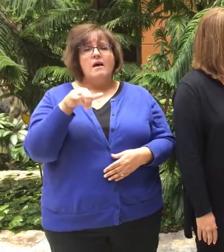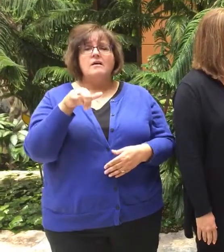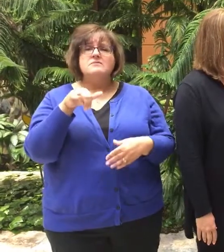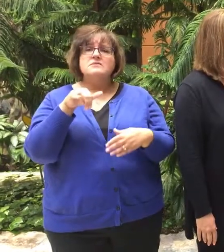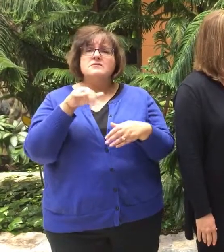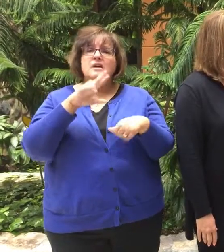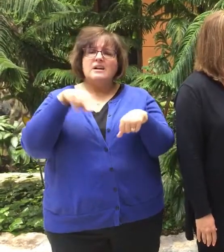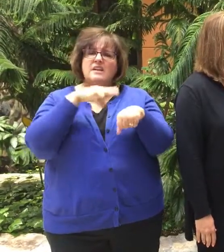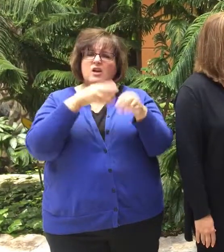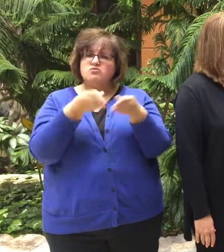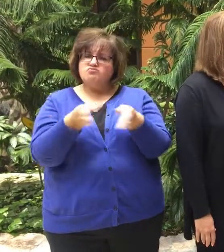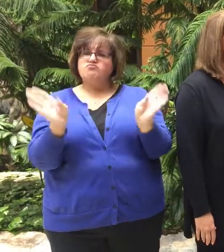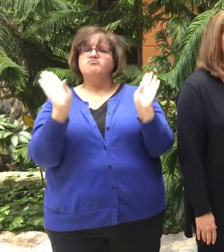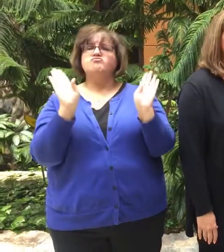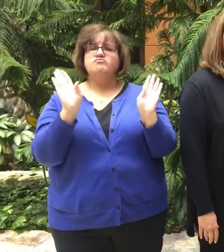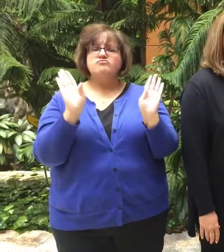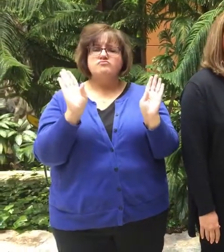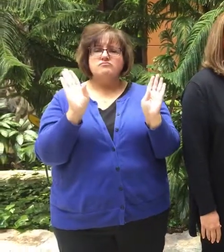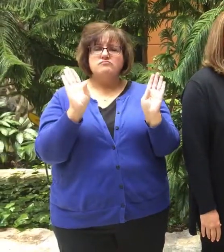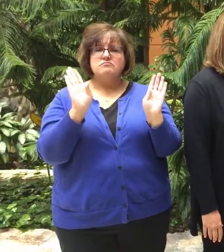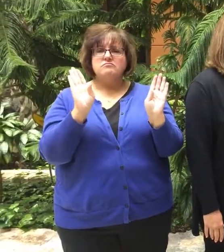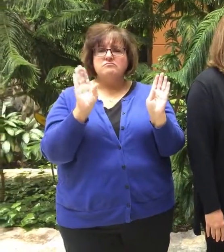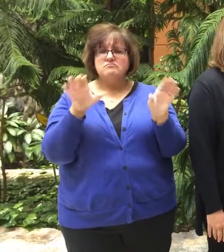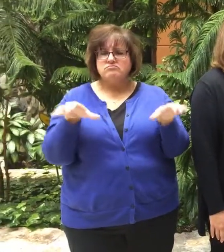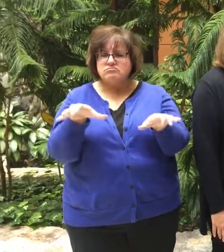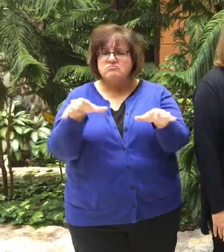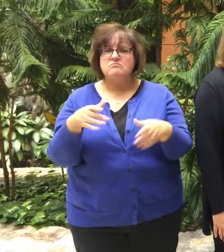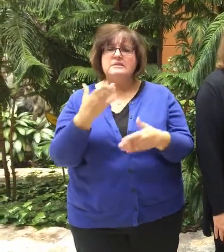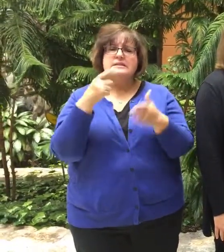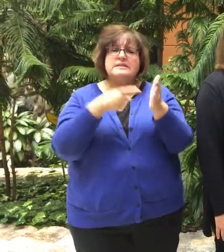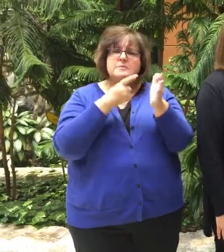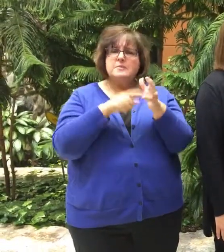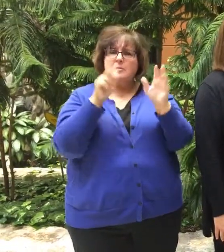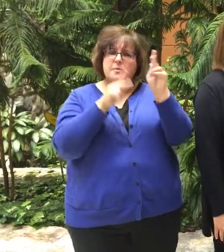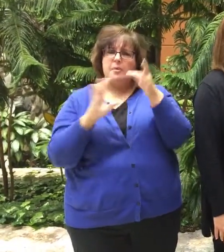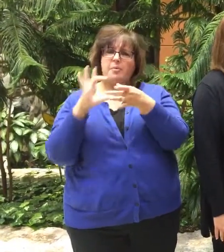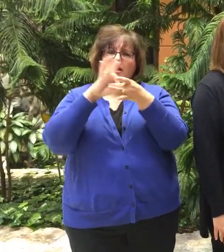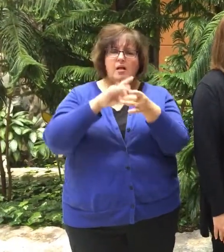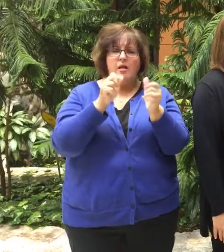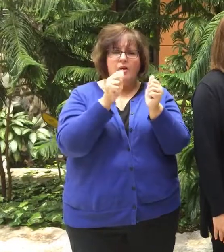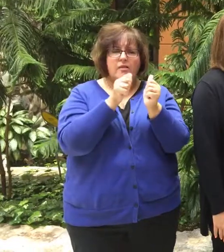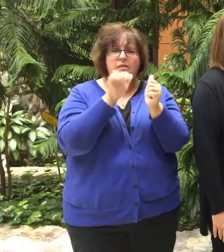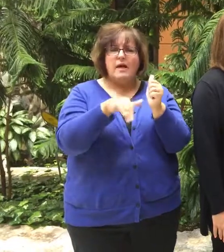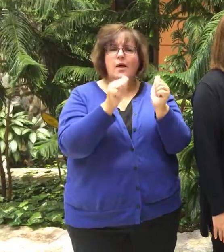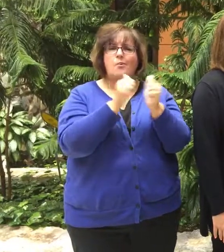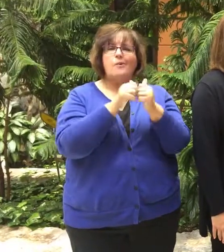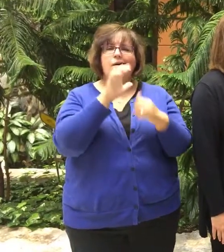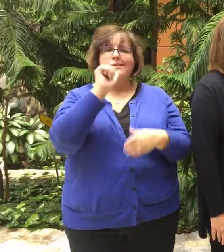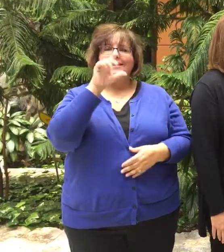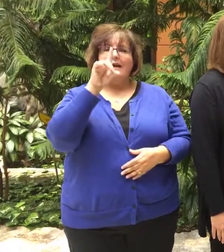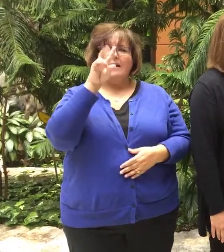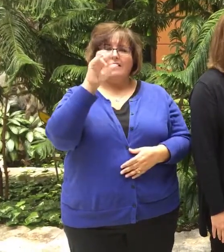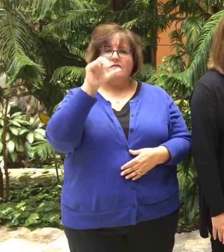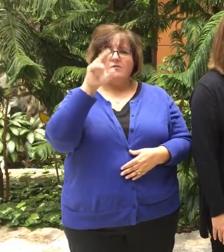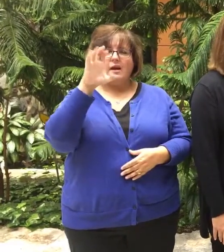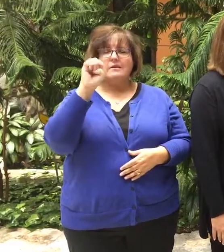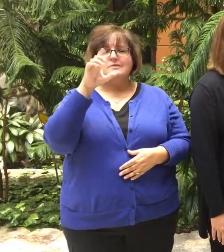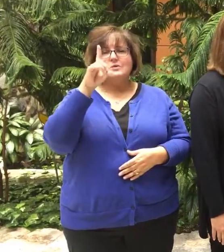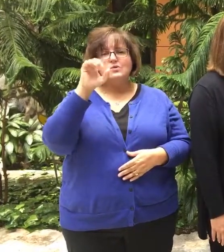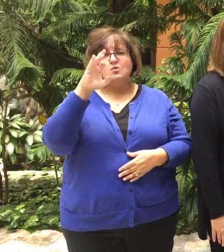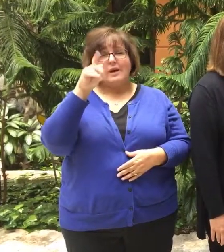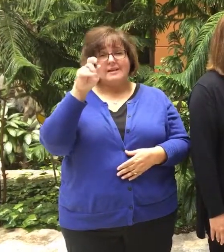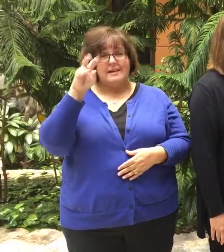national, uh, movement. Uh, sometimes people associate advanced care planning with advanced directives. So